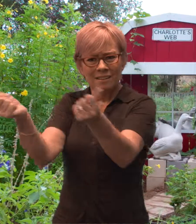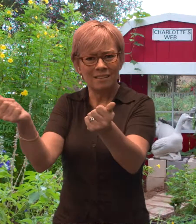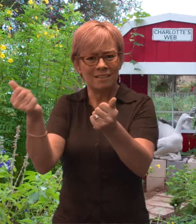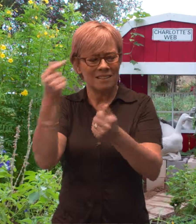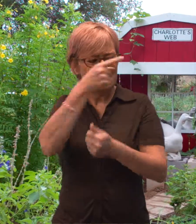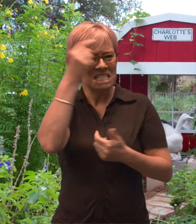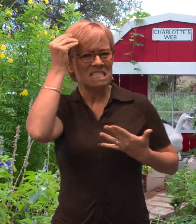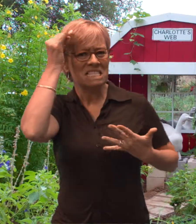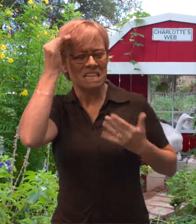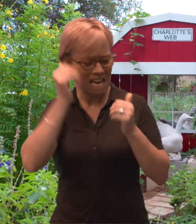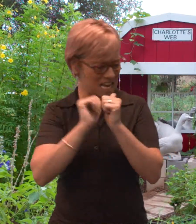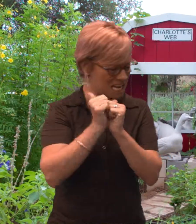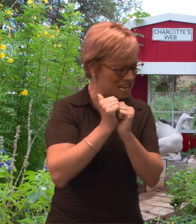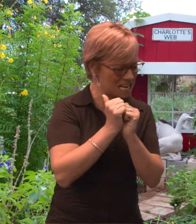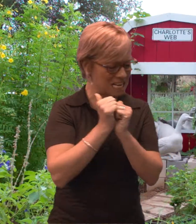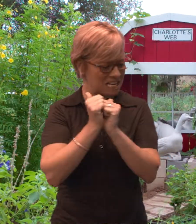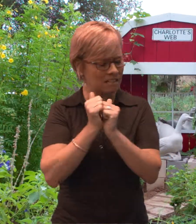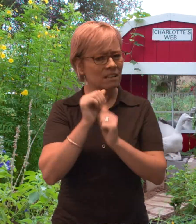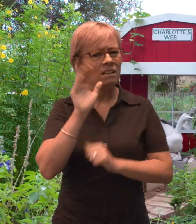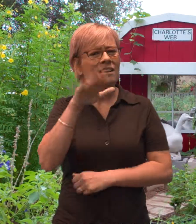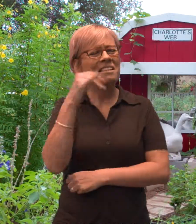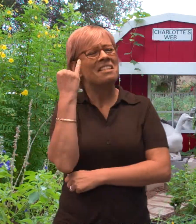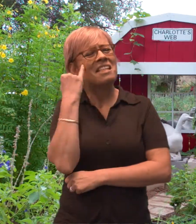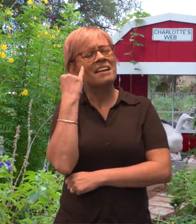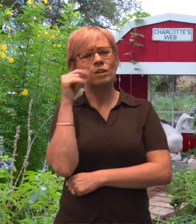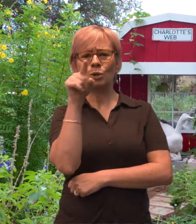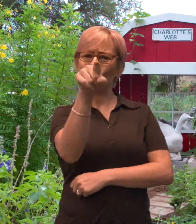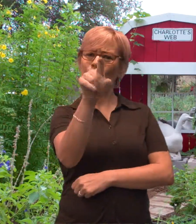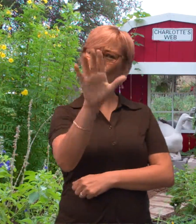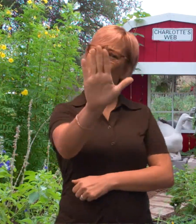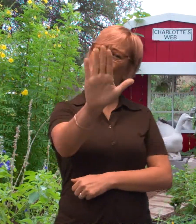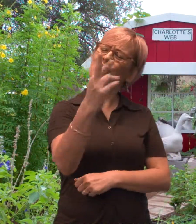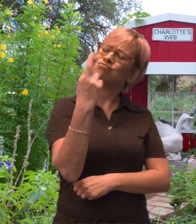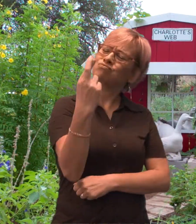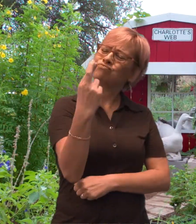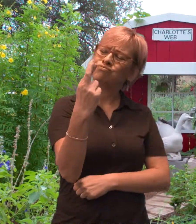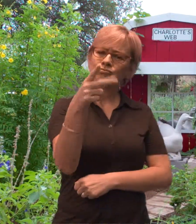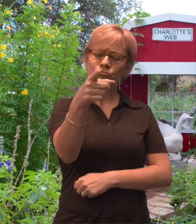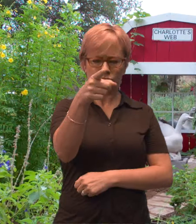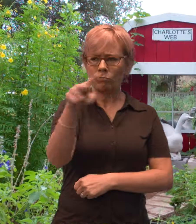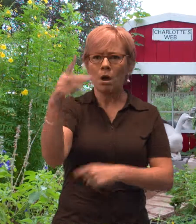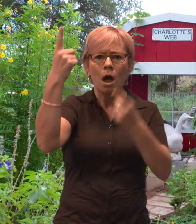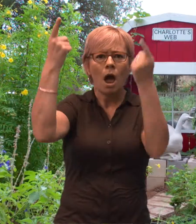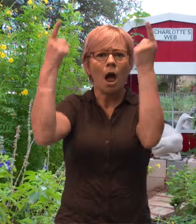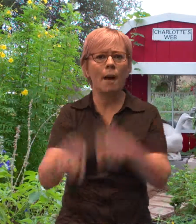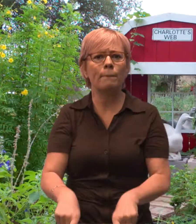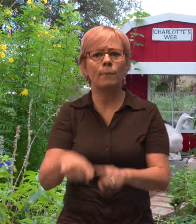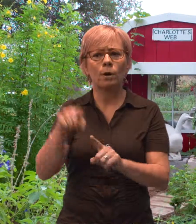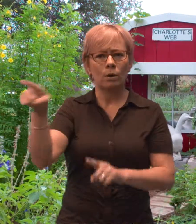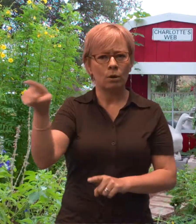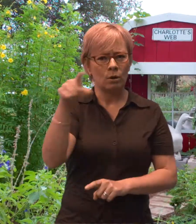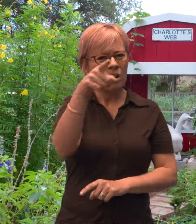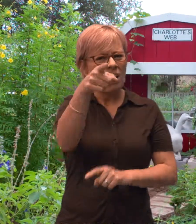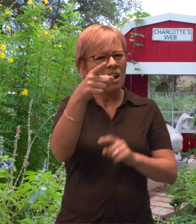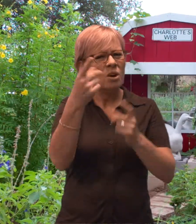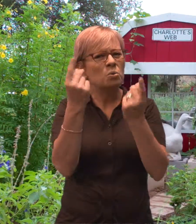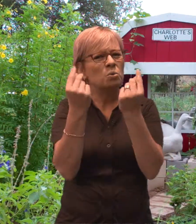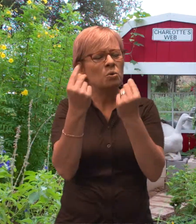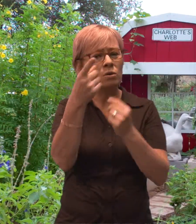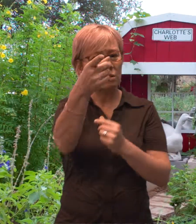and she considers how she can. Suppose your best friend had something happen. What would you